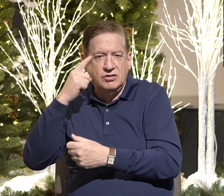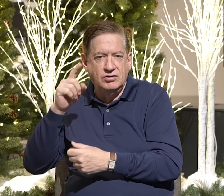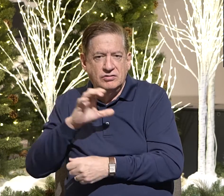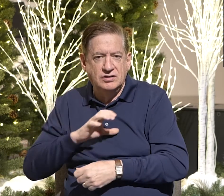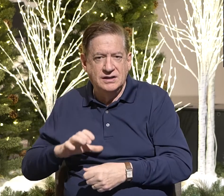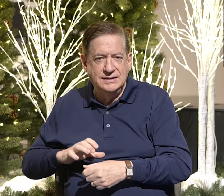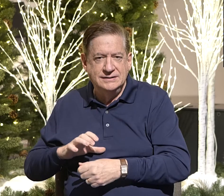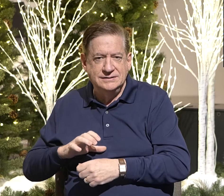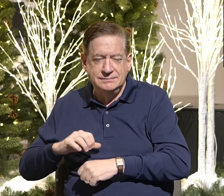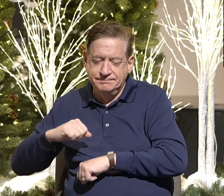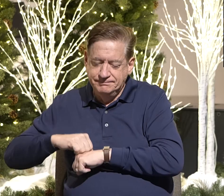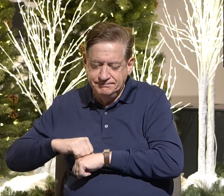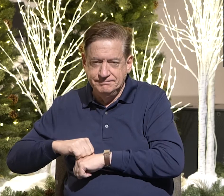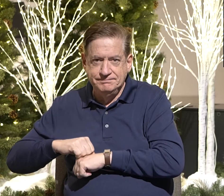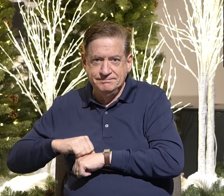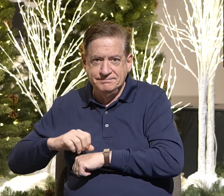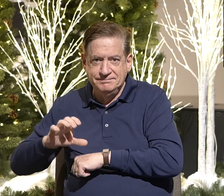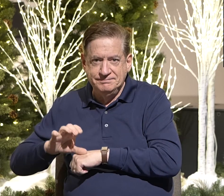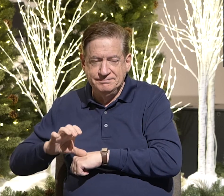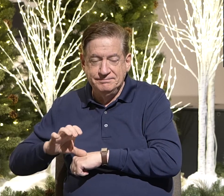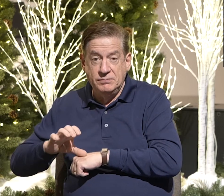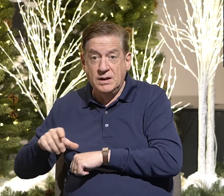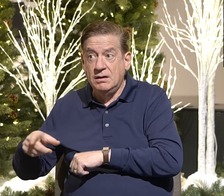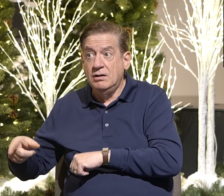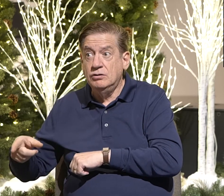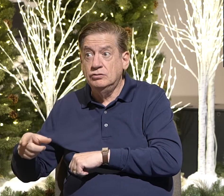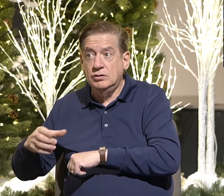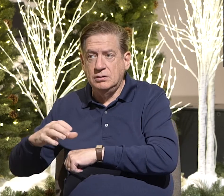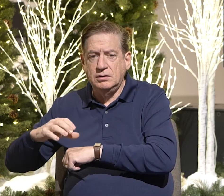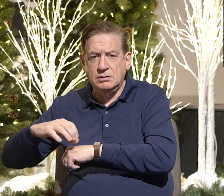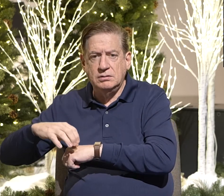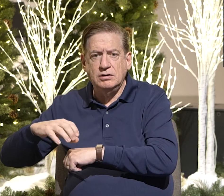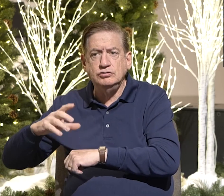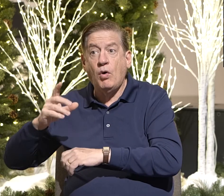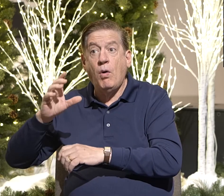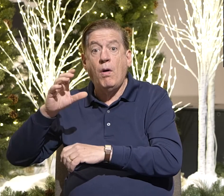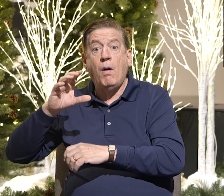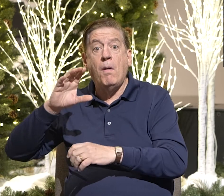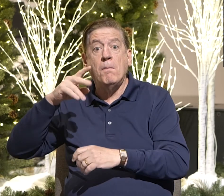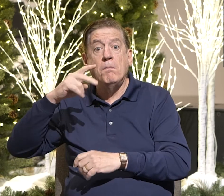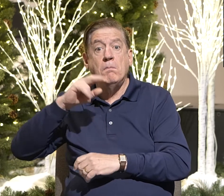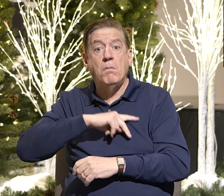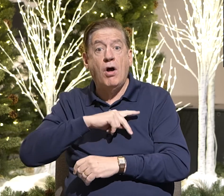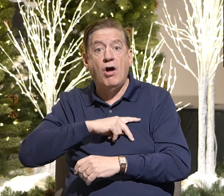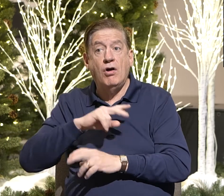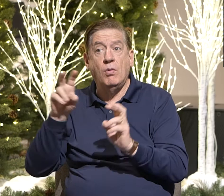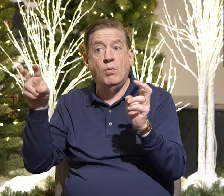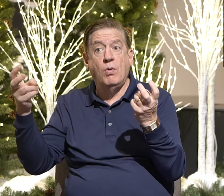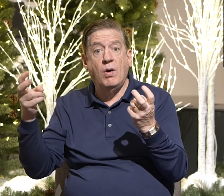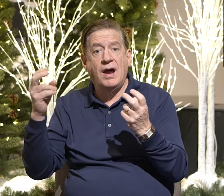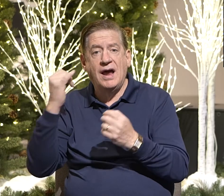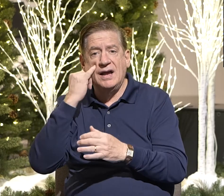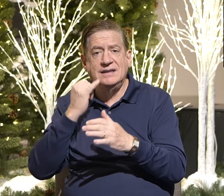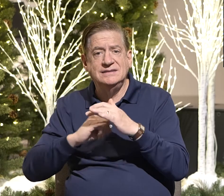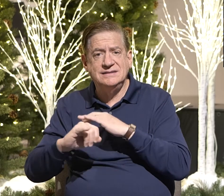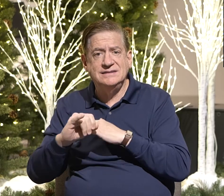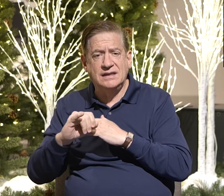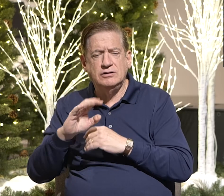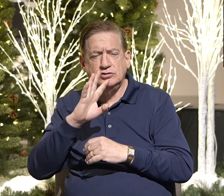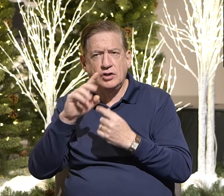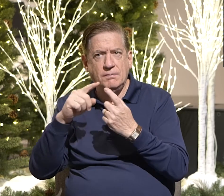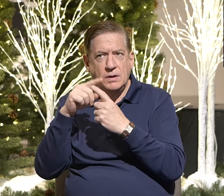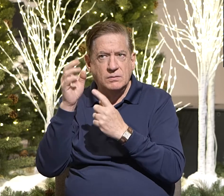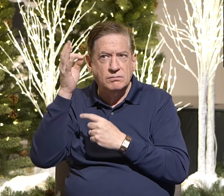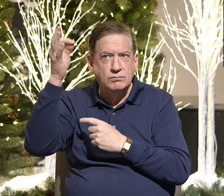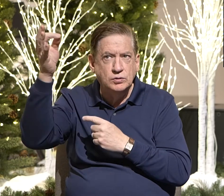And then when, when Paul is quoting Isaiah, he's saying, and Isaiah was looking towards the future,